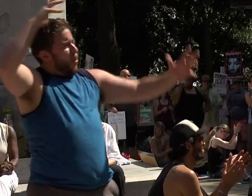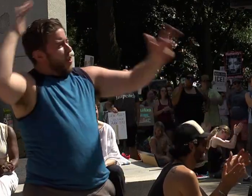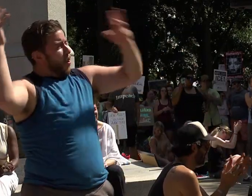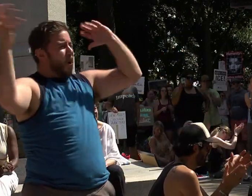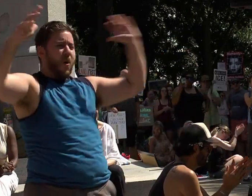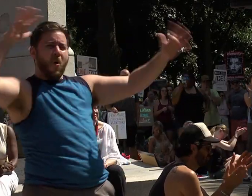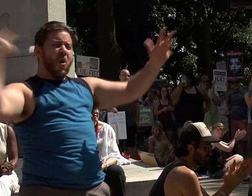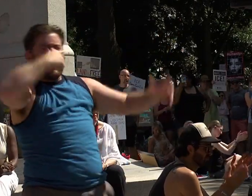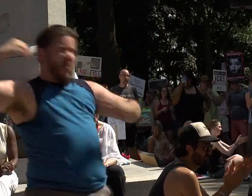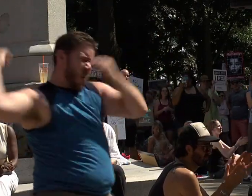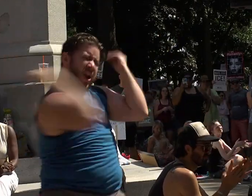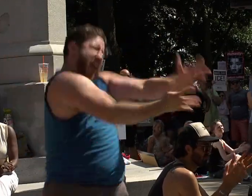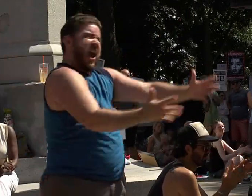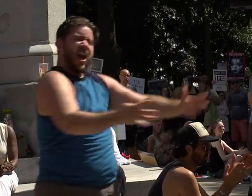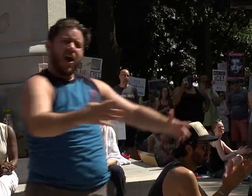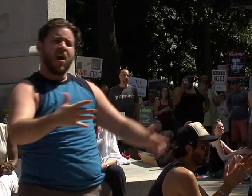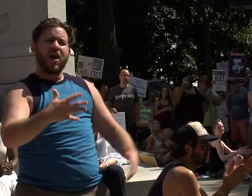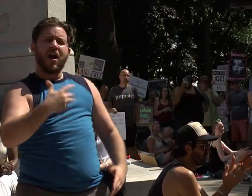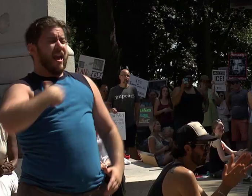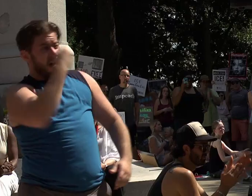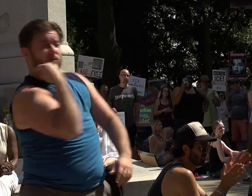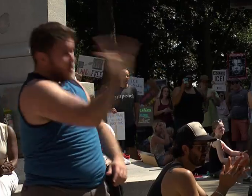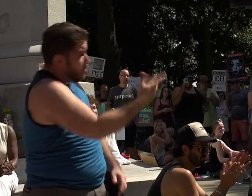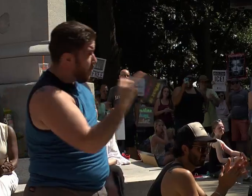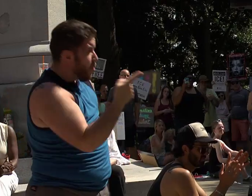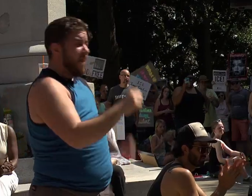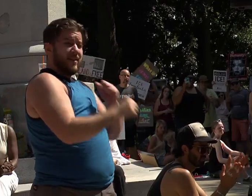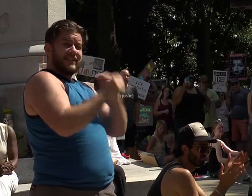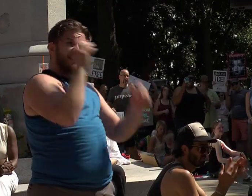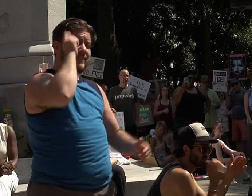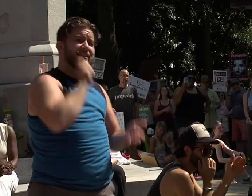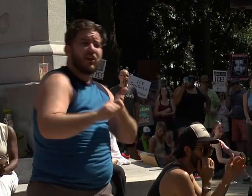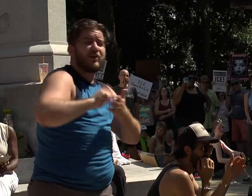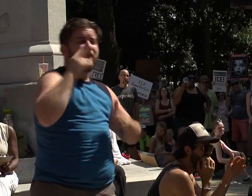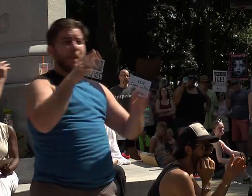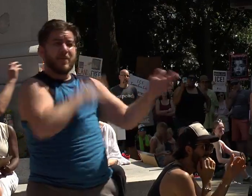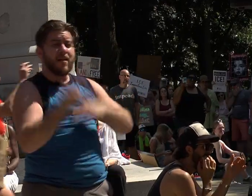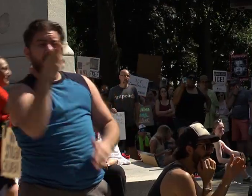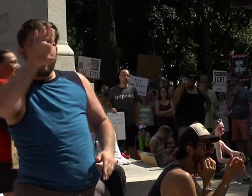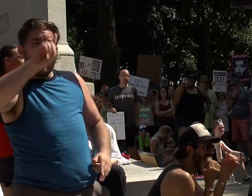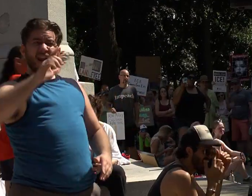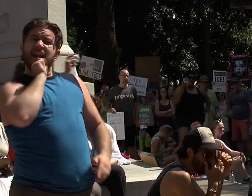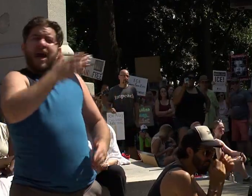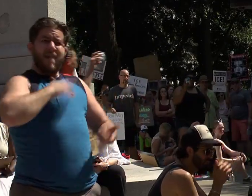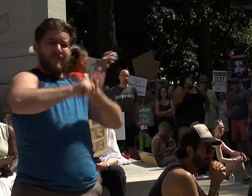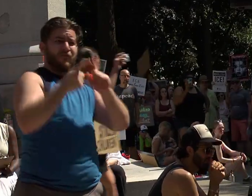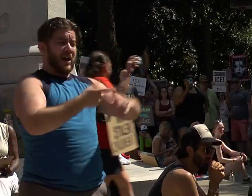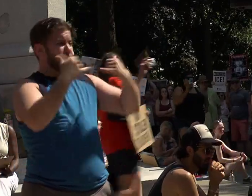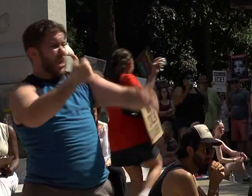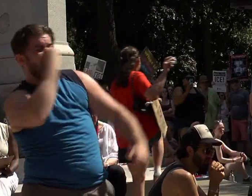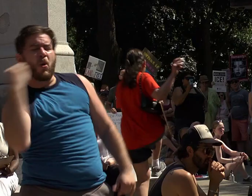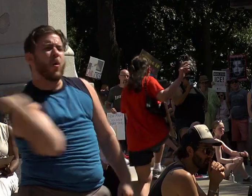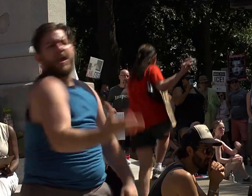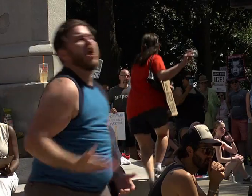We don't give a damn. And I told them that the Assistant Secretary of Planning and Evaluation of HUD is not my friend today. And I